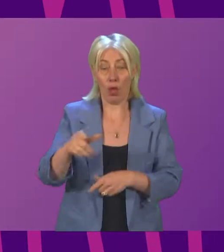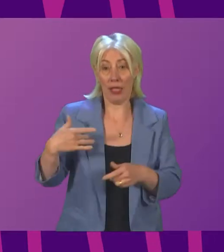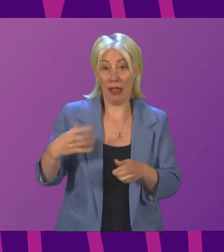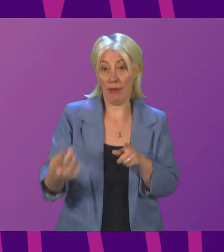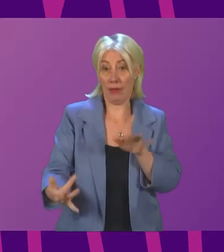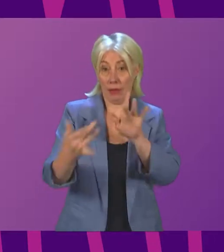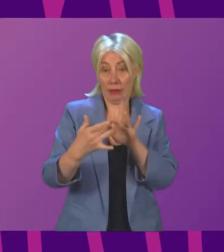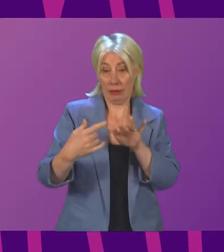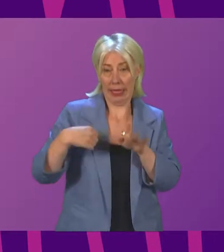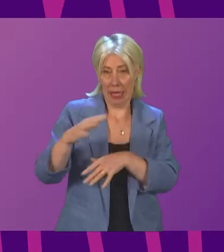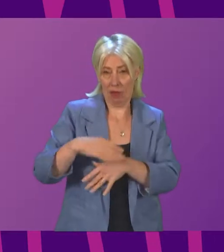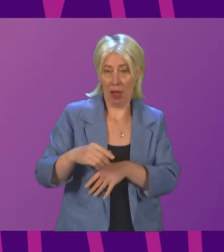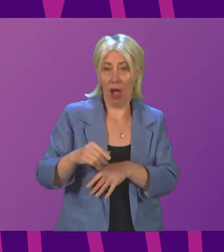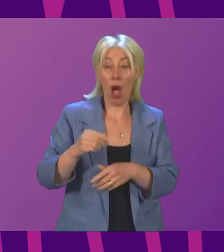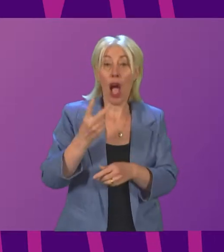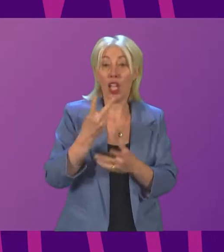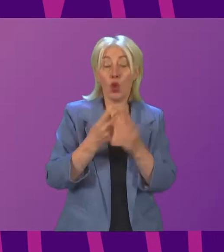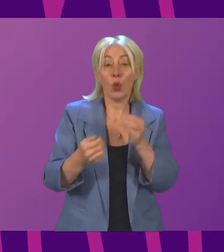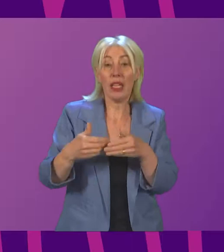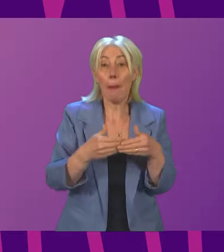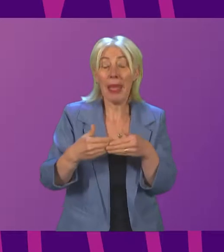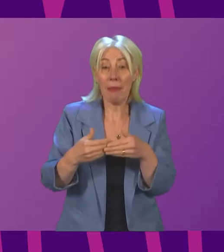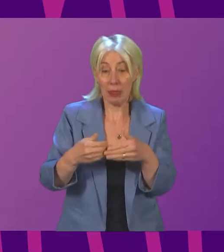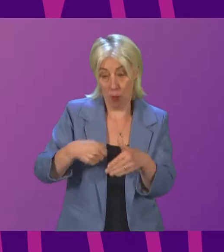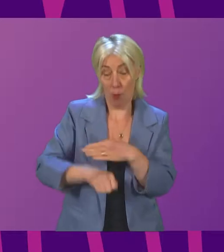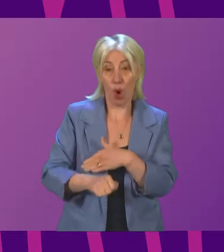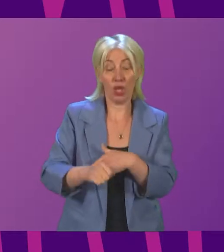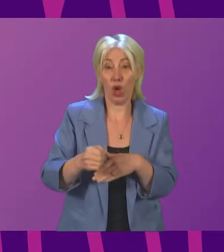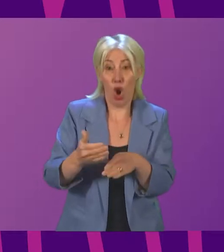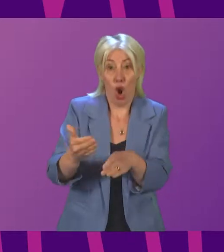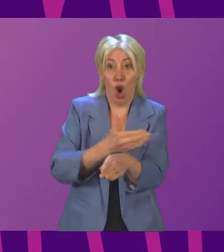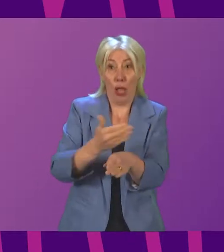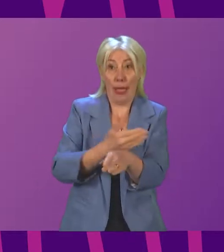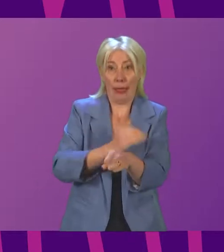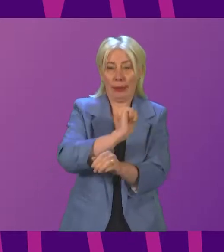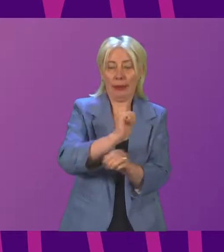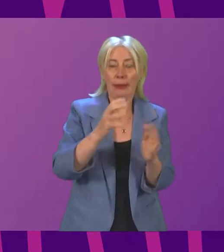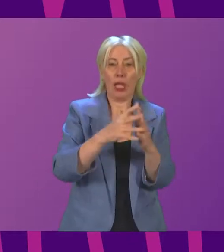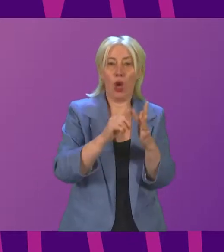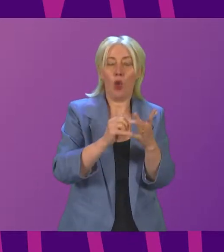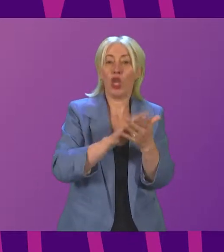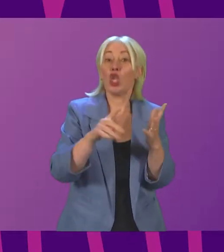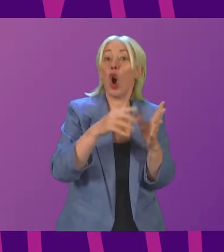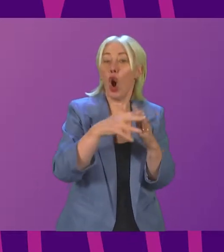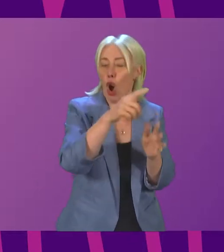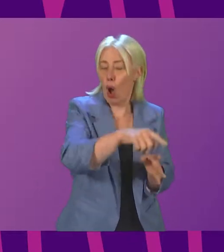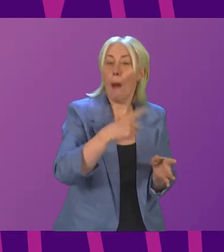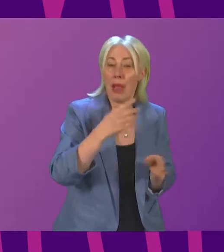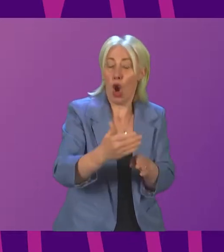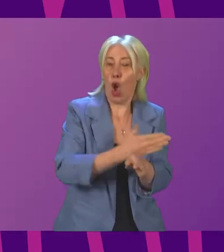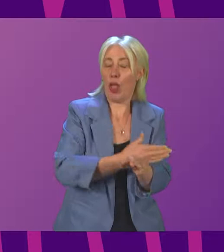babies were born prematurely on the 21st of October at University Hospital, Wishaw. And I'd like to send our congratulations.